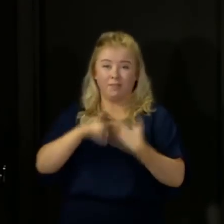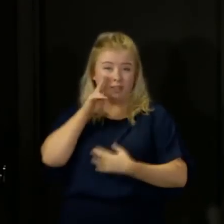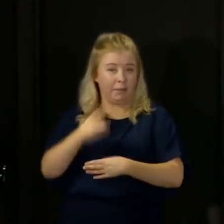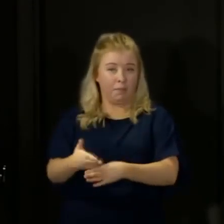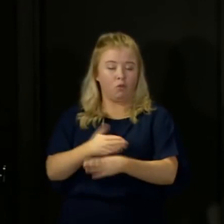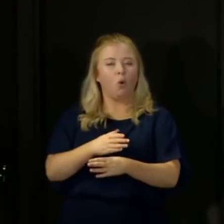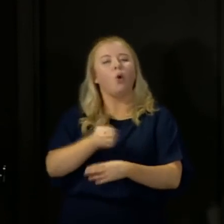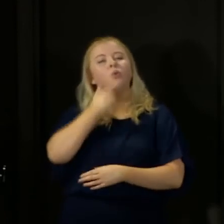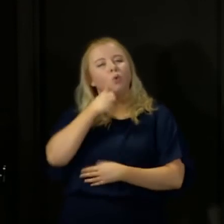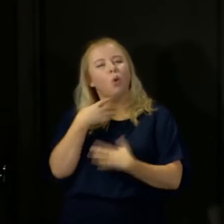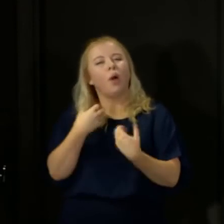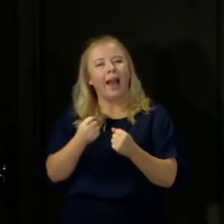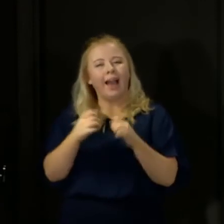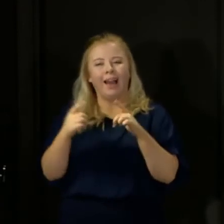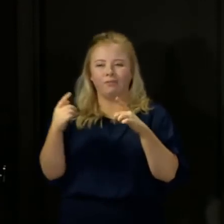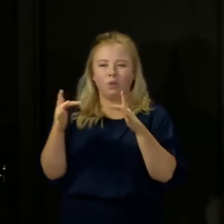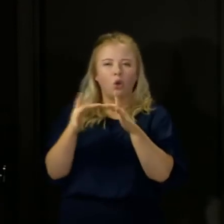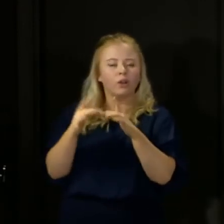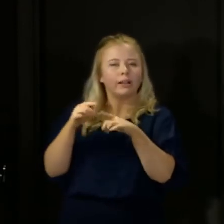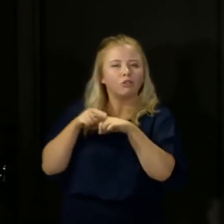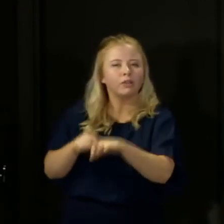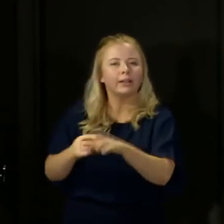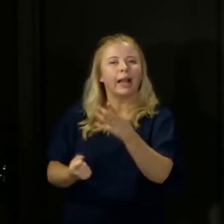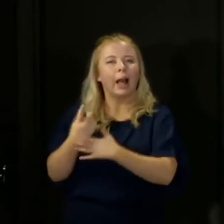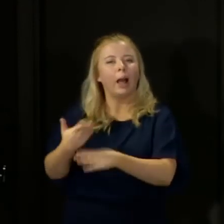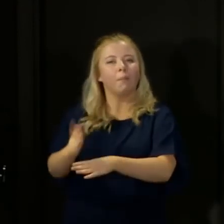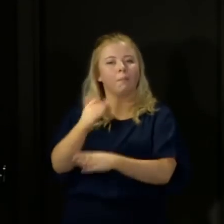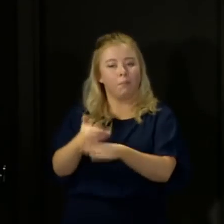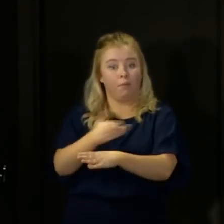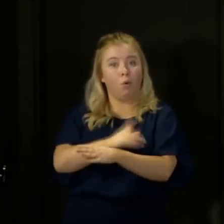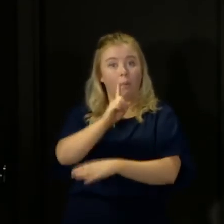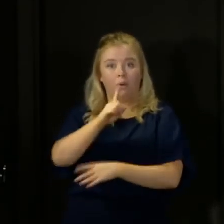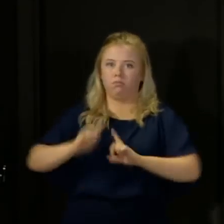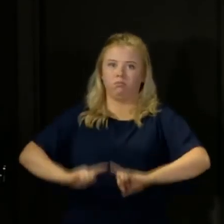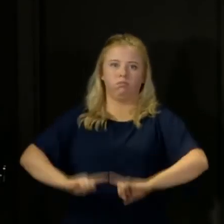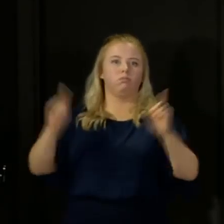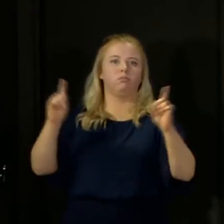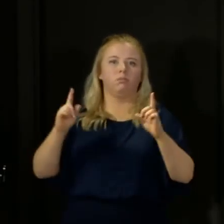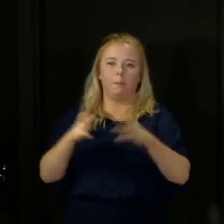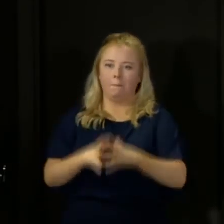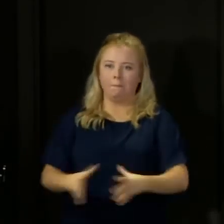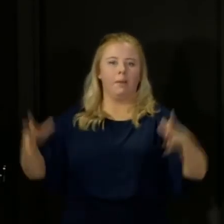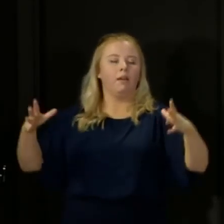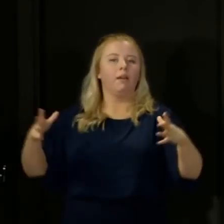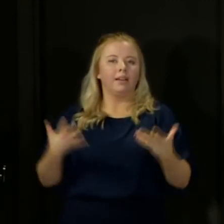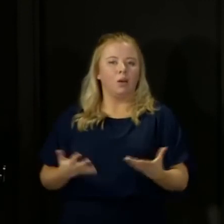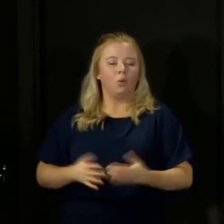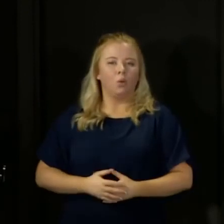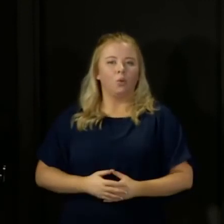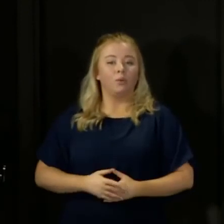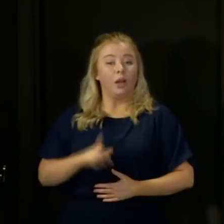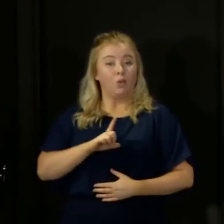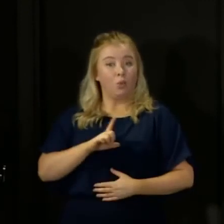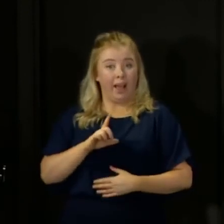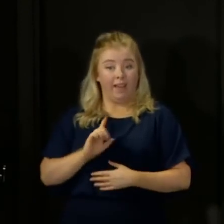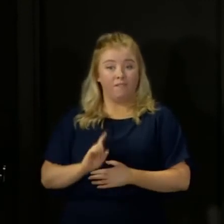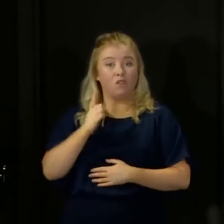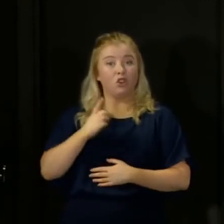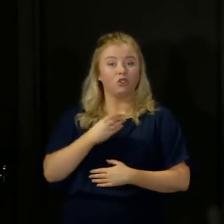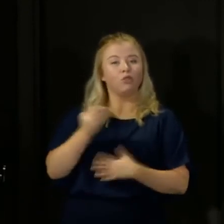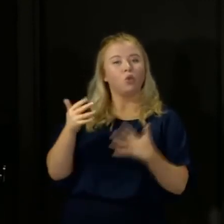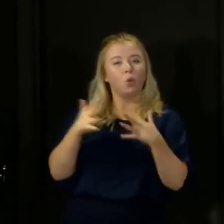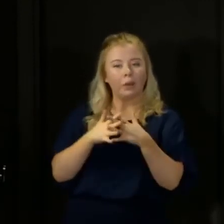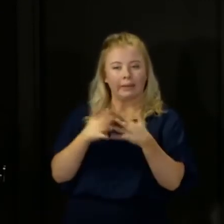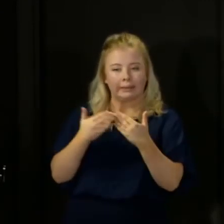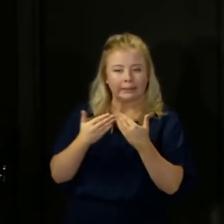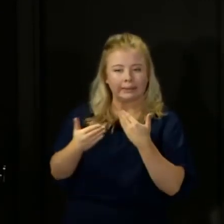tracing before, but we are substantially increasing the scale. Therefore, over the first couple of weeks, it will need